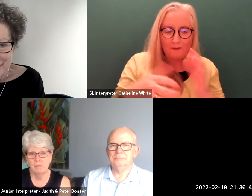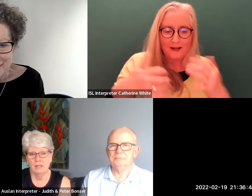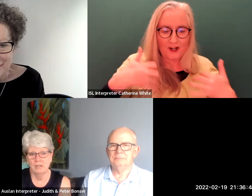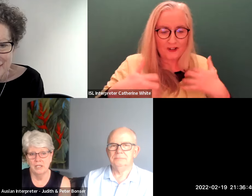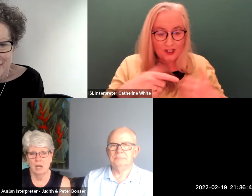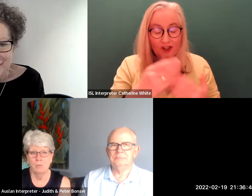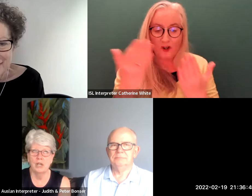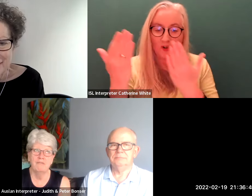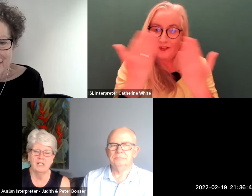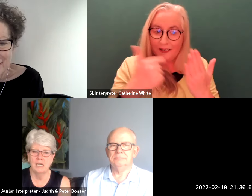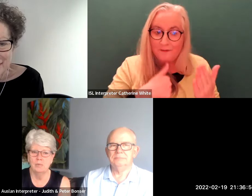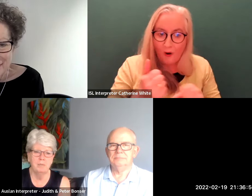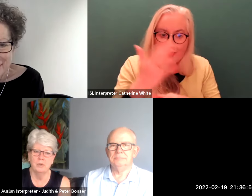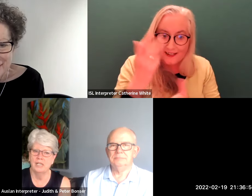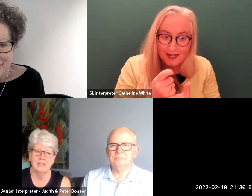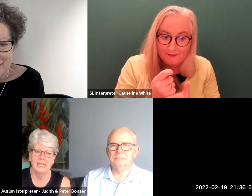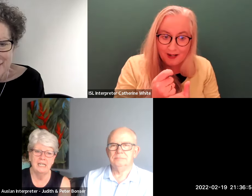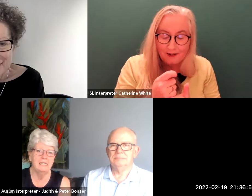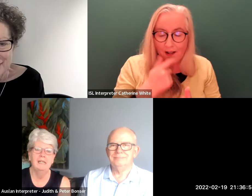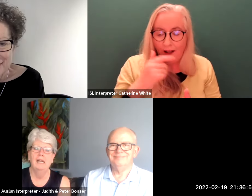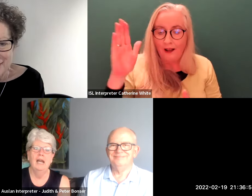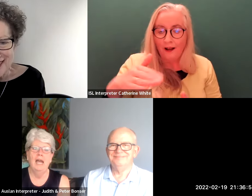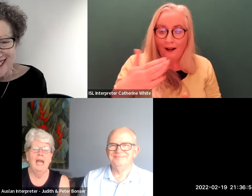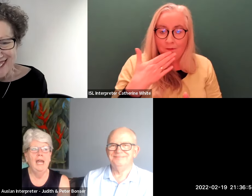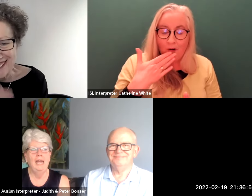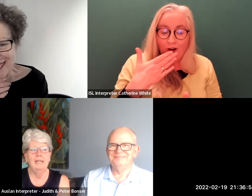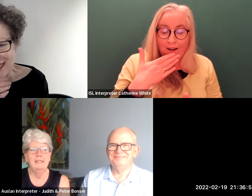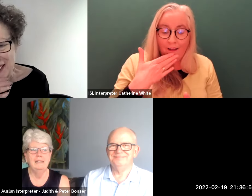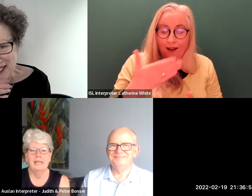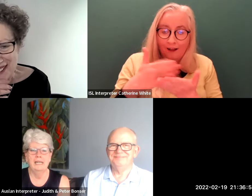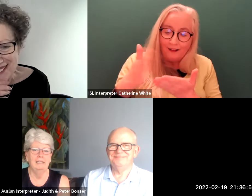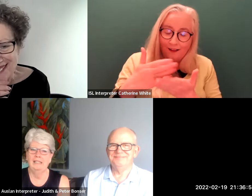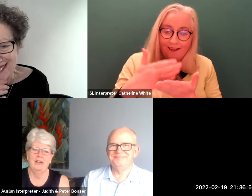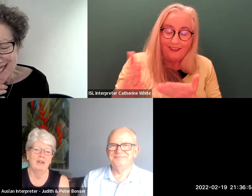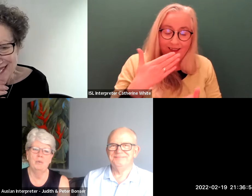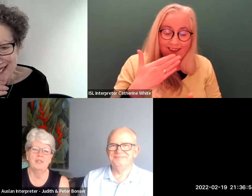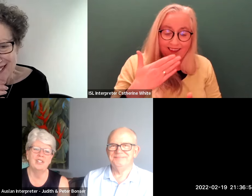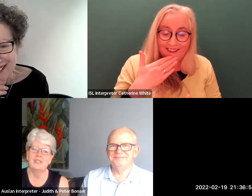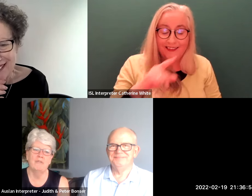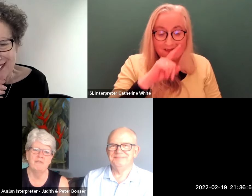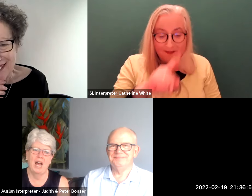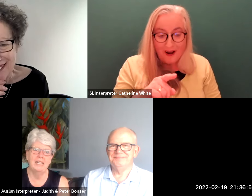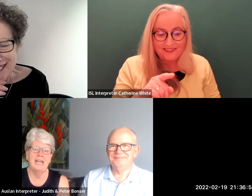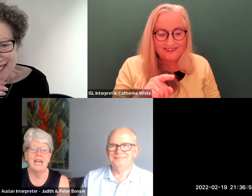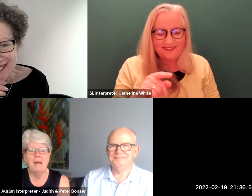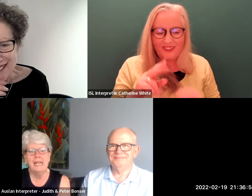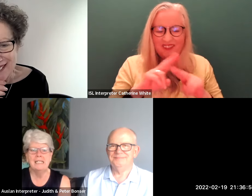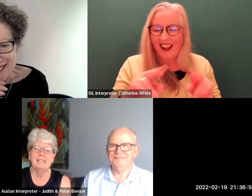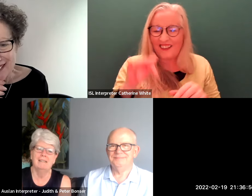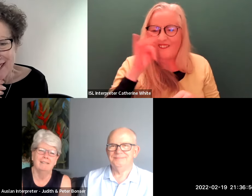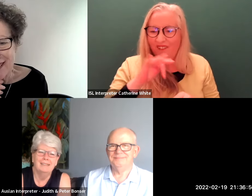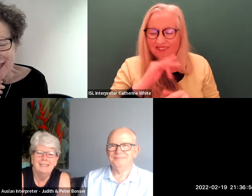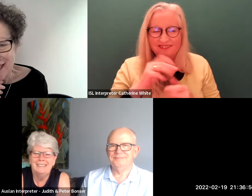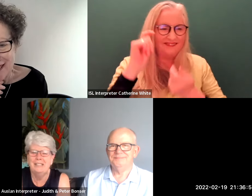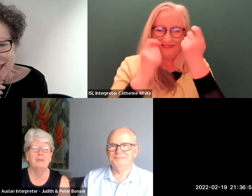read to me all the time which i found terribly boring as a kid and uh you know it was just not fun and animated